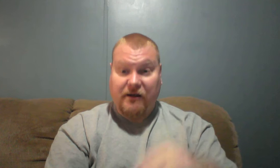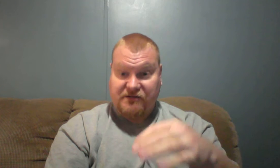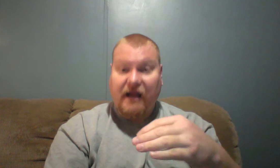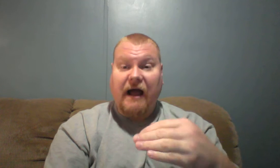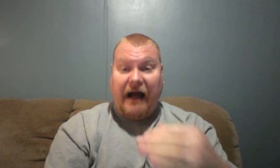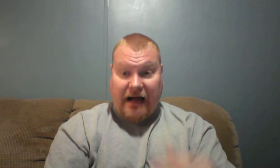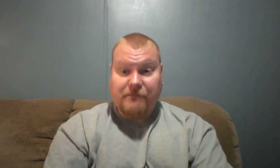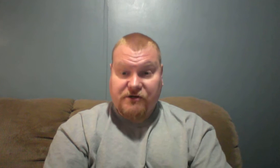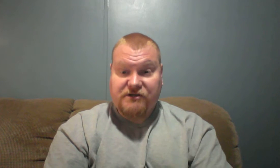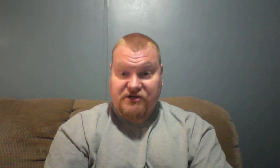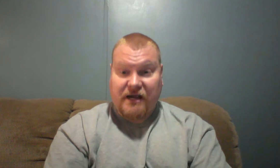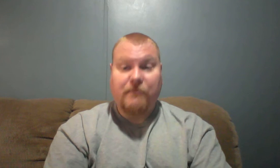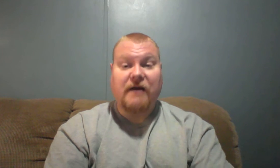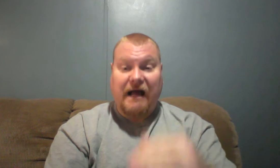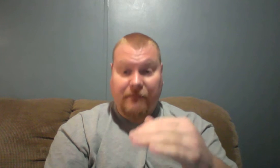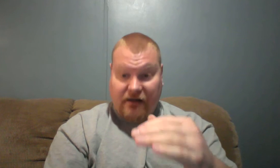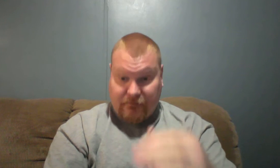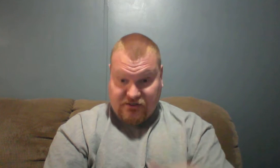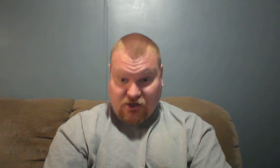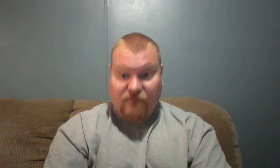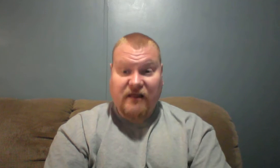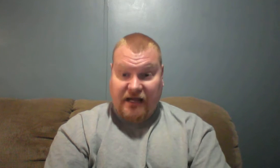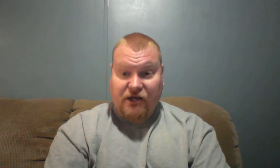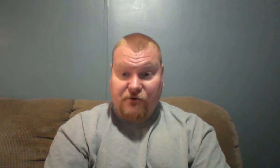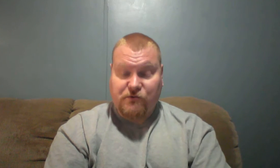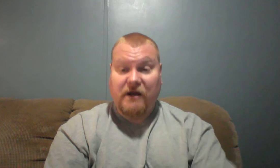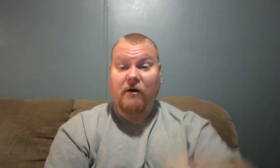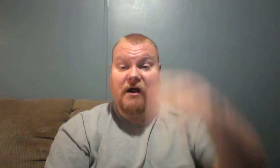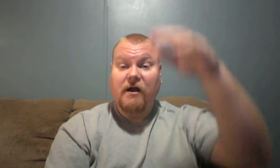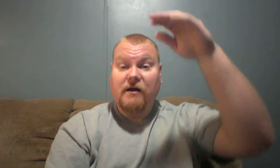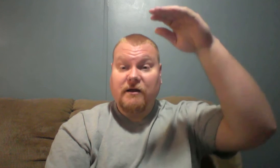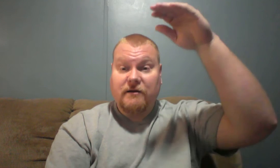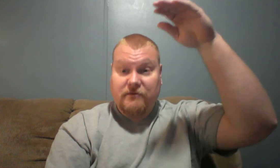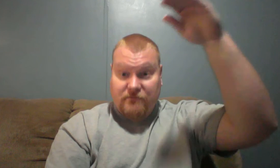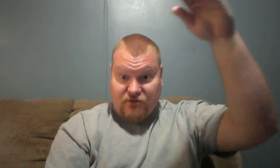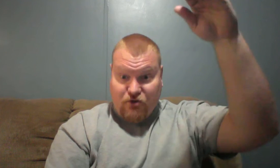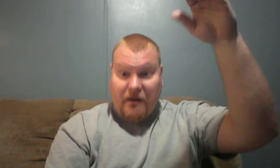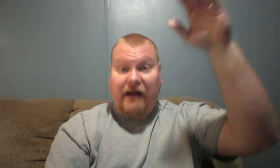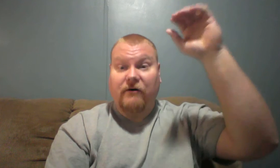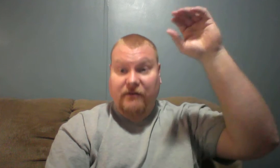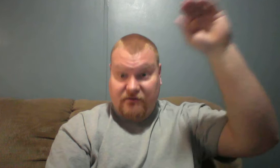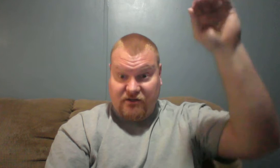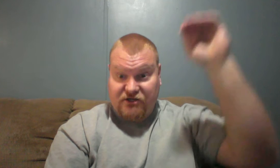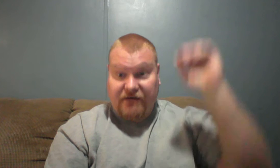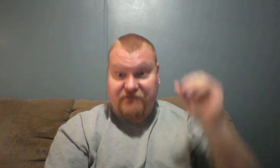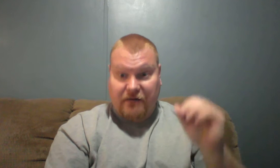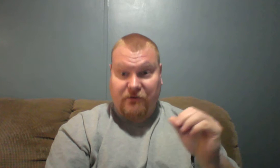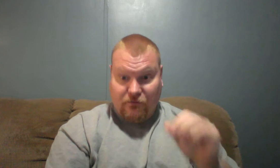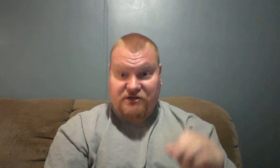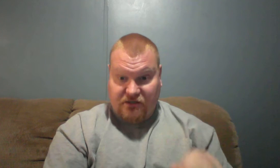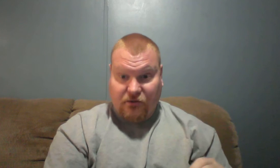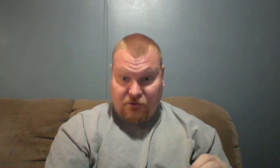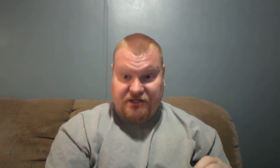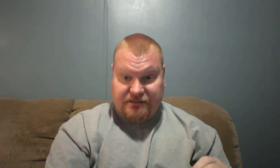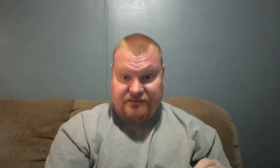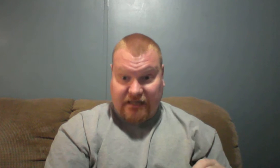I'm just a shepherd. I'm a servant like you as well. You bow to the chief shepherd, which is the Lord Jesus. Amen.